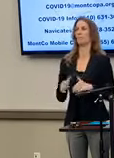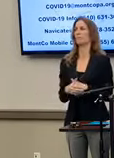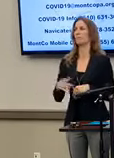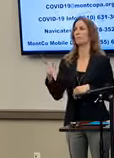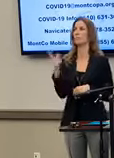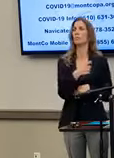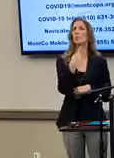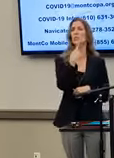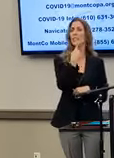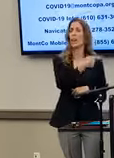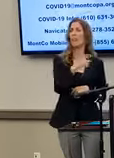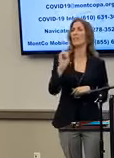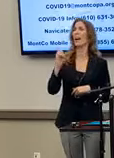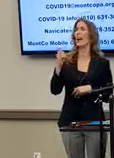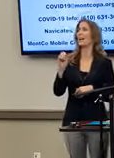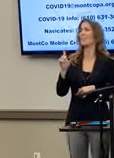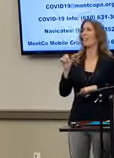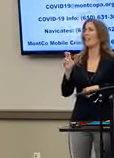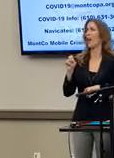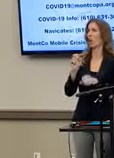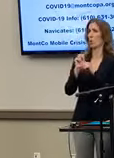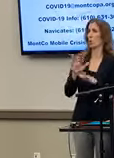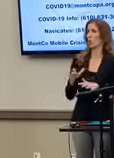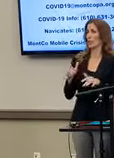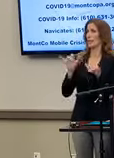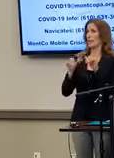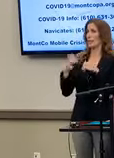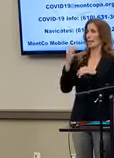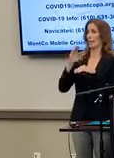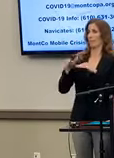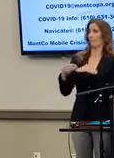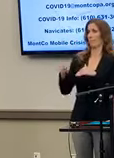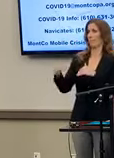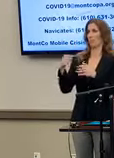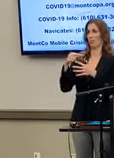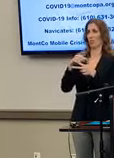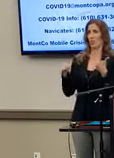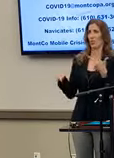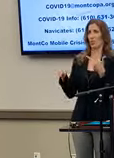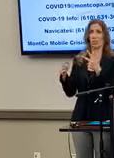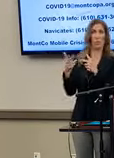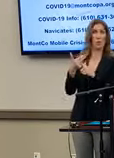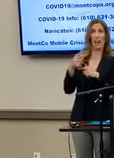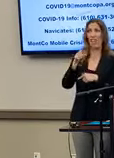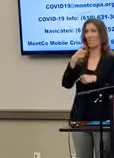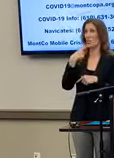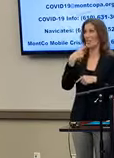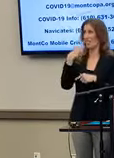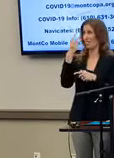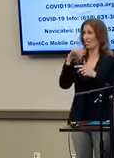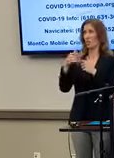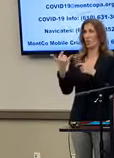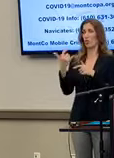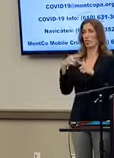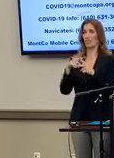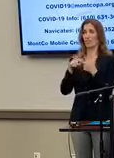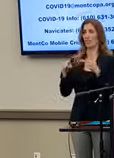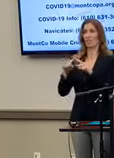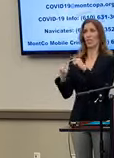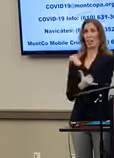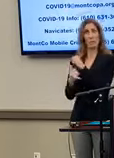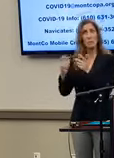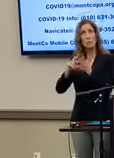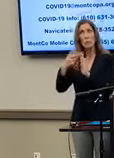say that the Exelon workers are staying in Montgomery County, Chester County, Berks County, these are all hotels? The list that I was given